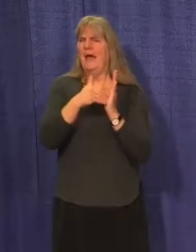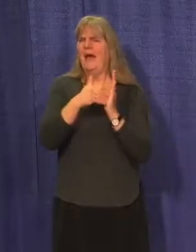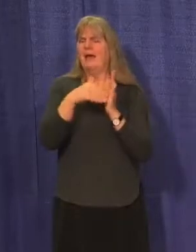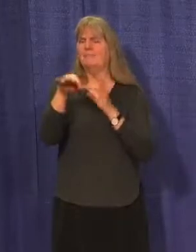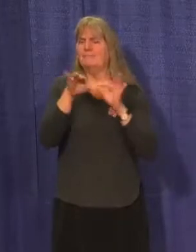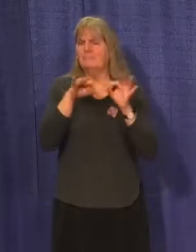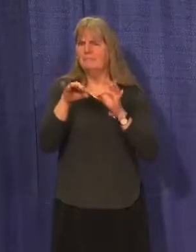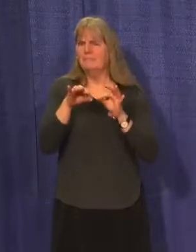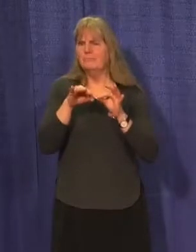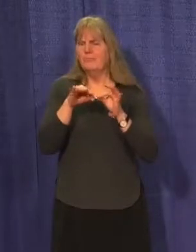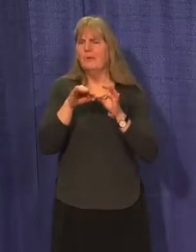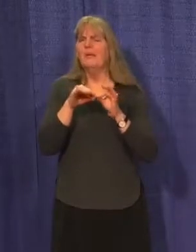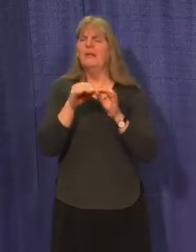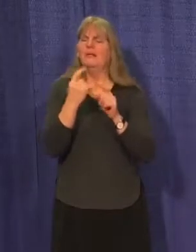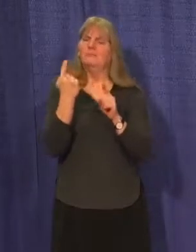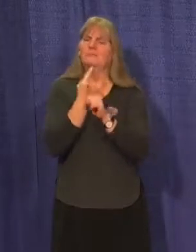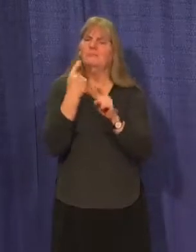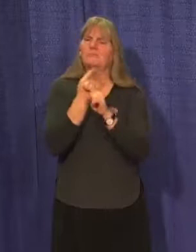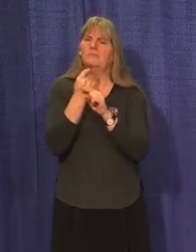a consistent social bubble.